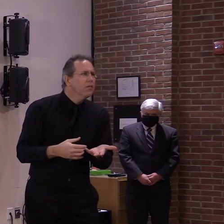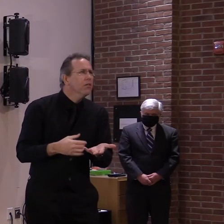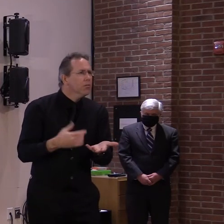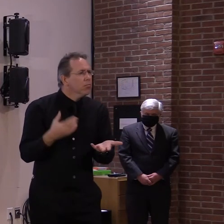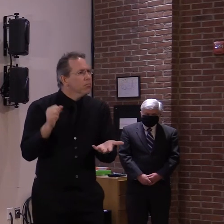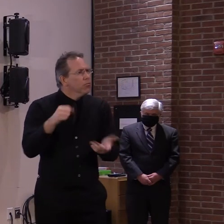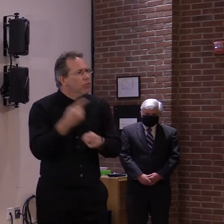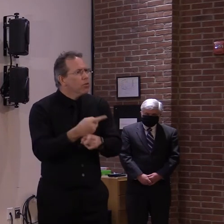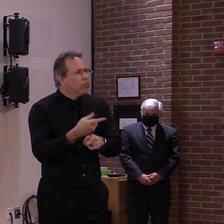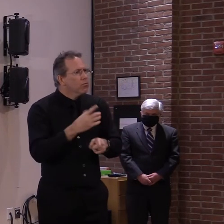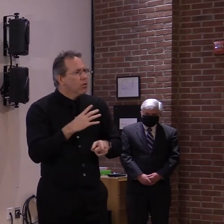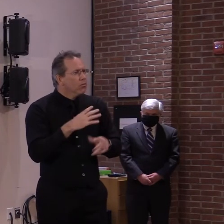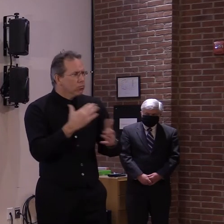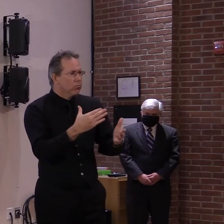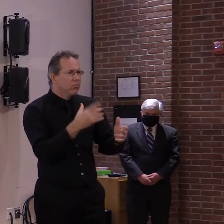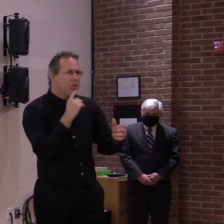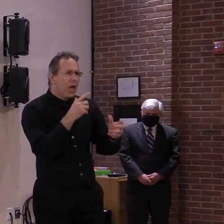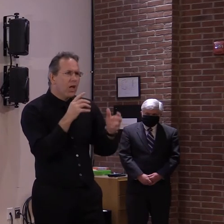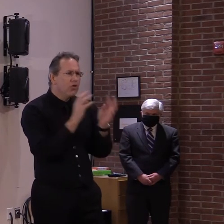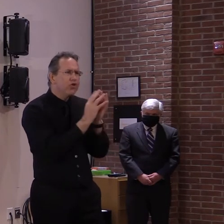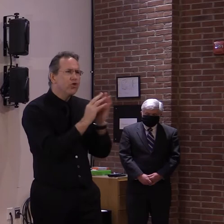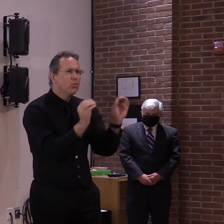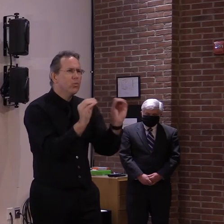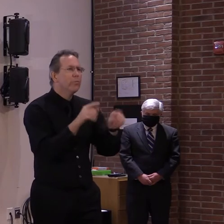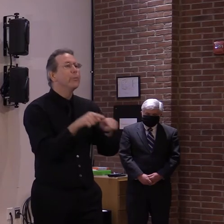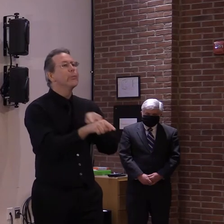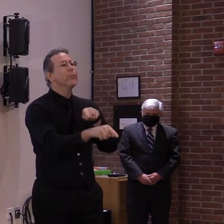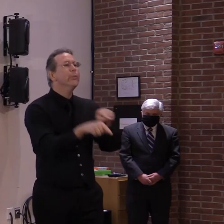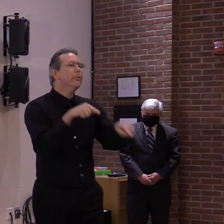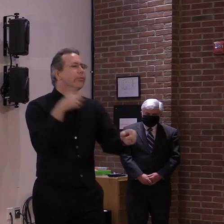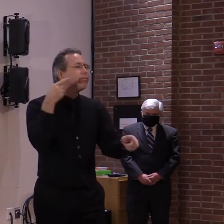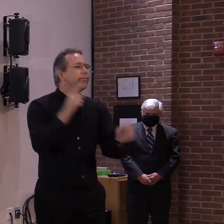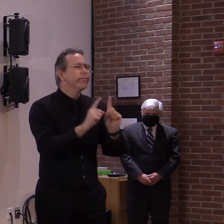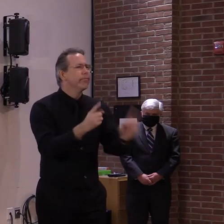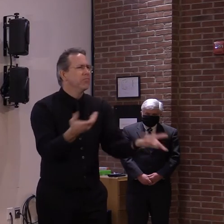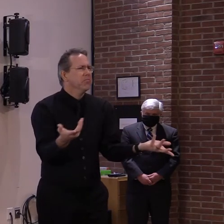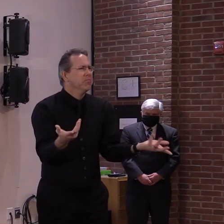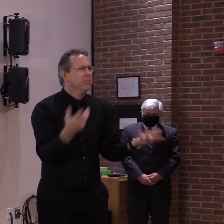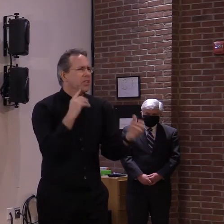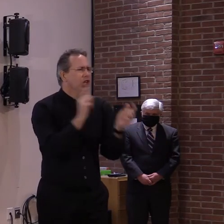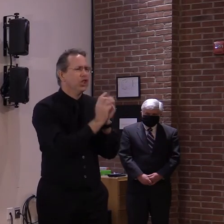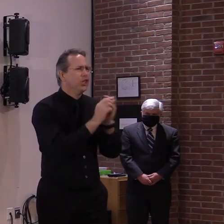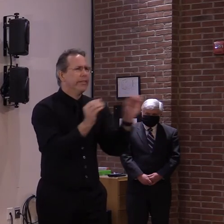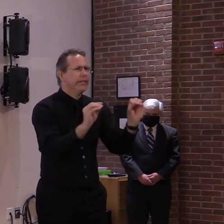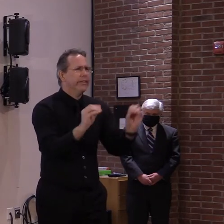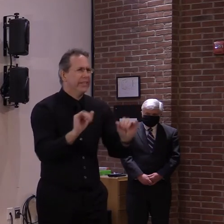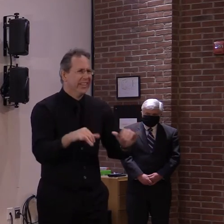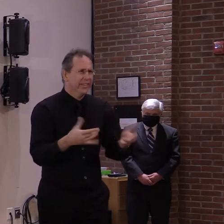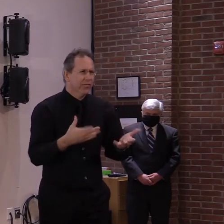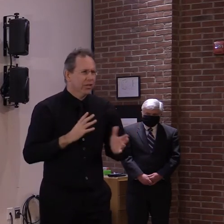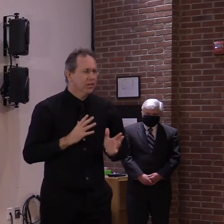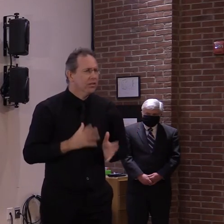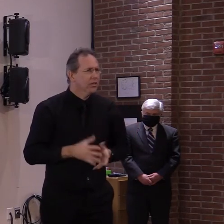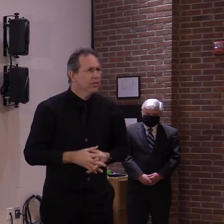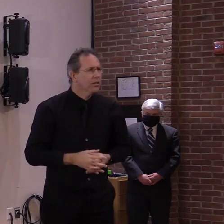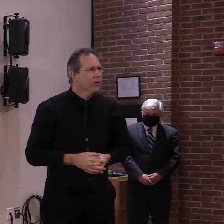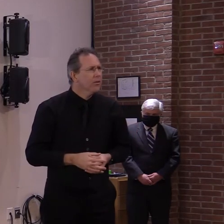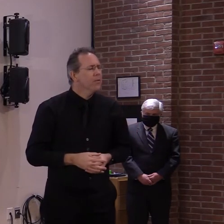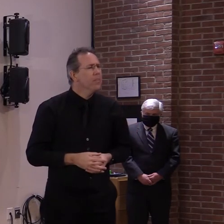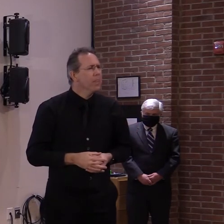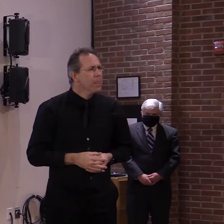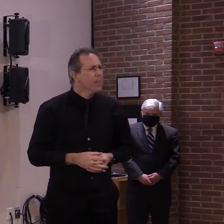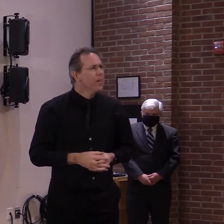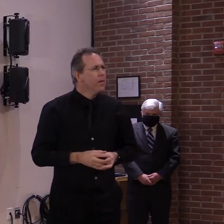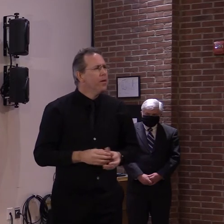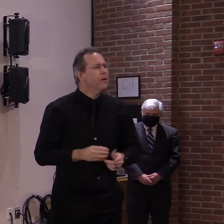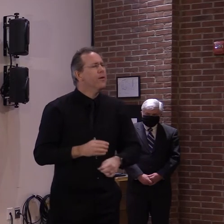Okay. Just not outdoor hockey. Well, no, I mean, you can still scrimmage and you can